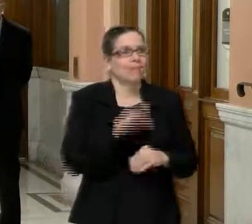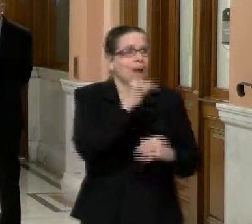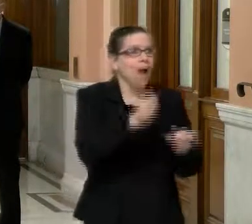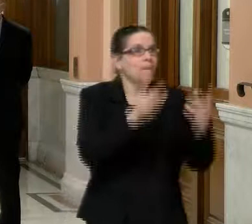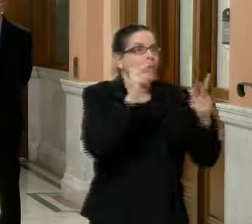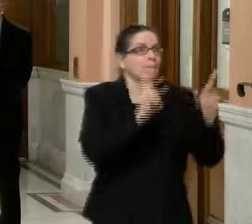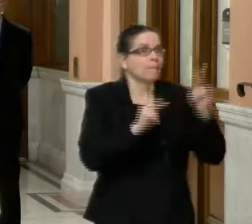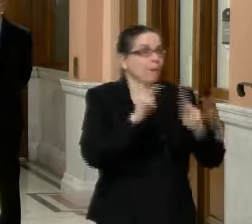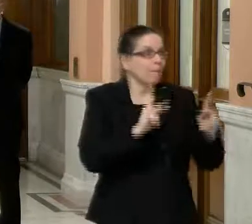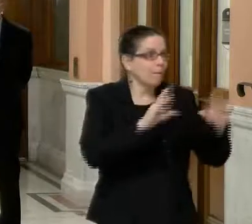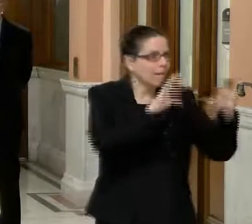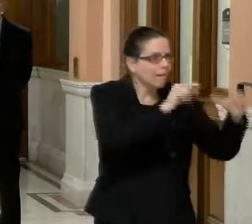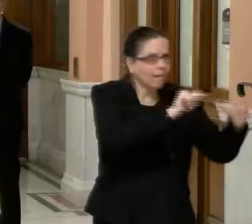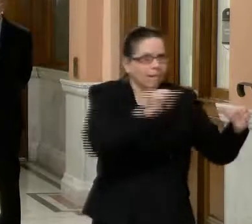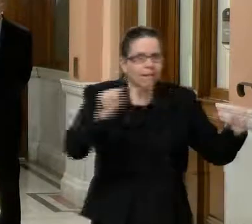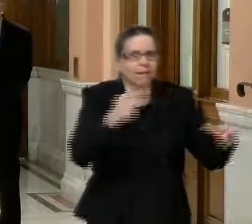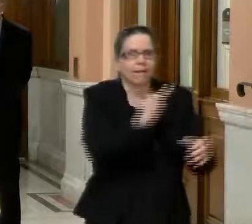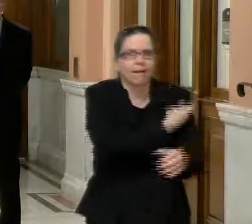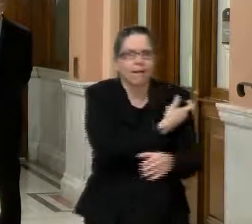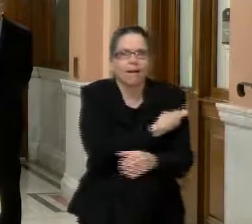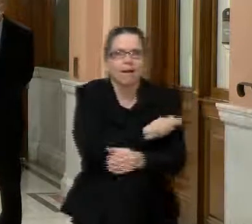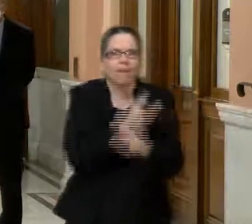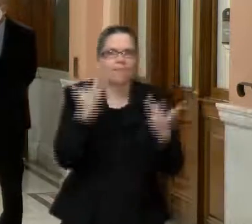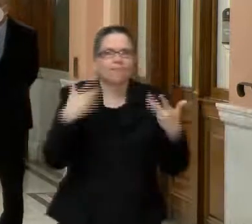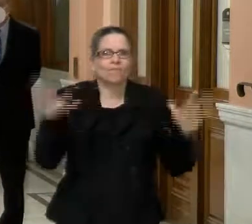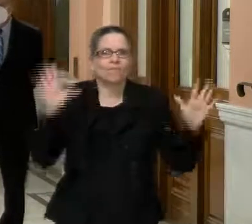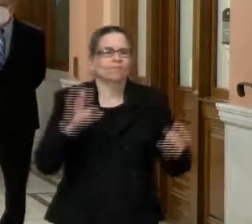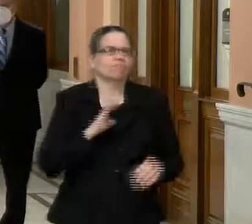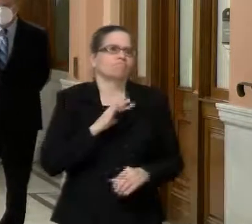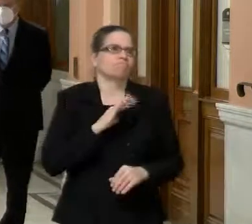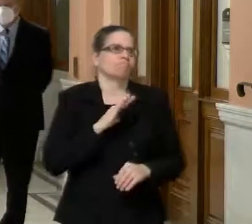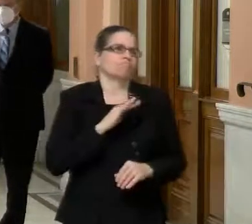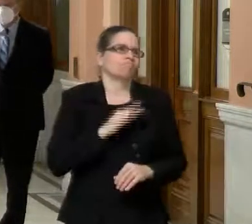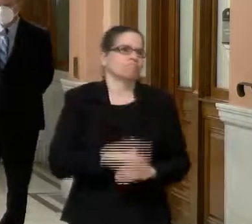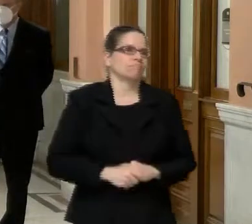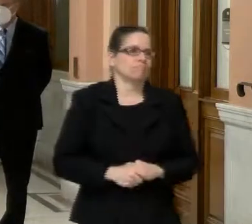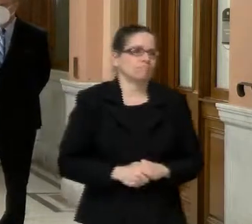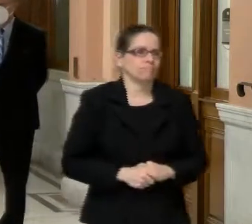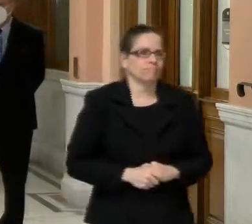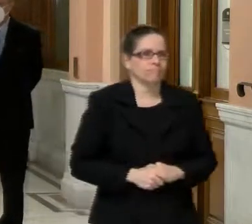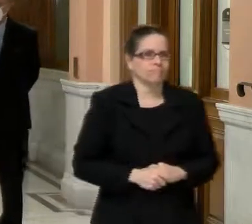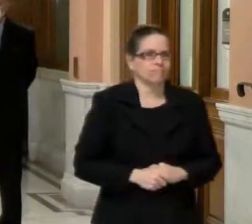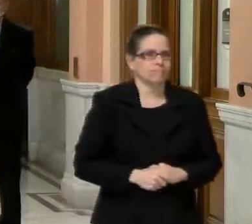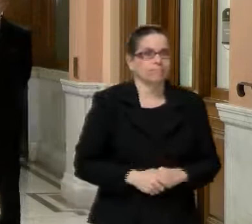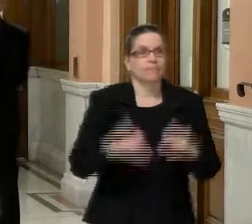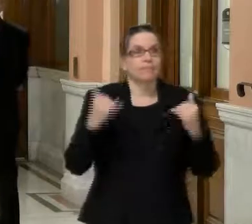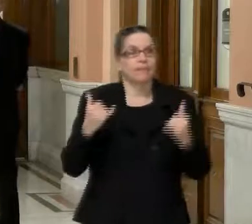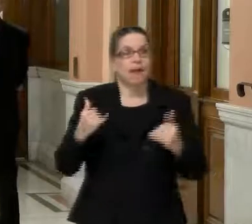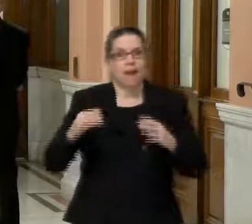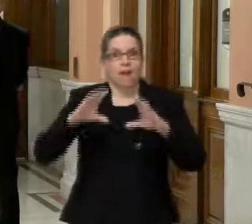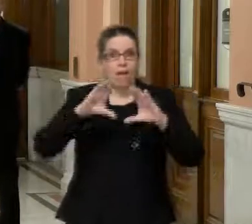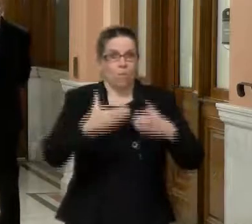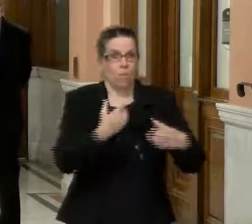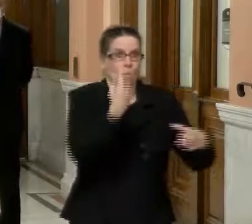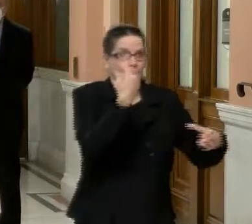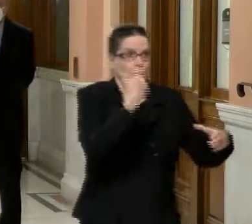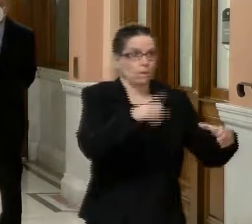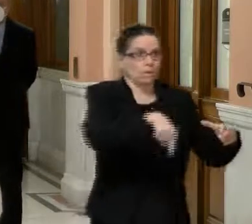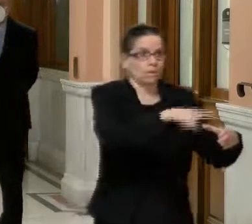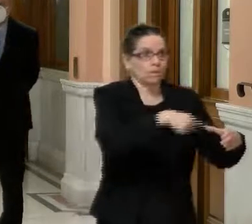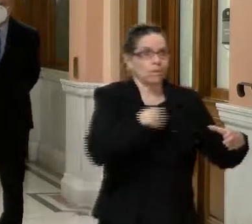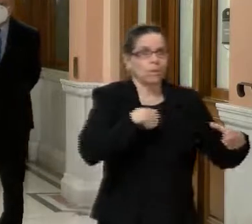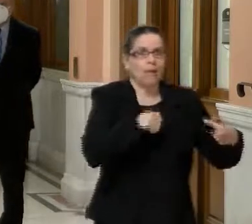phase, uh, uh, of phase one, part of phase one, uh, we've opened up to congregate settings,